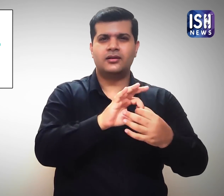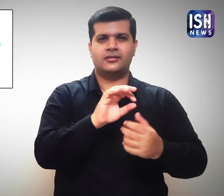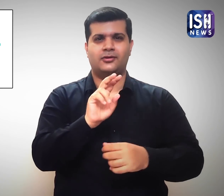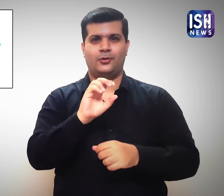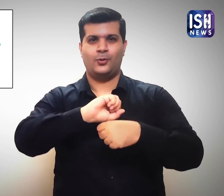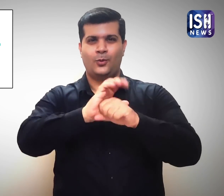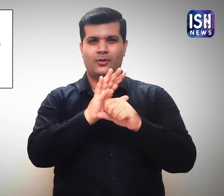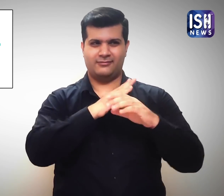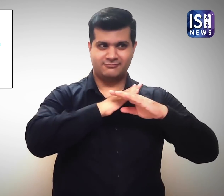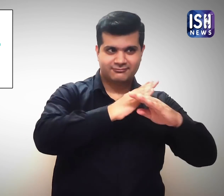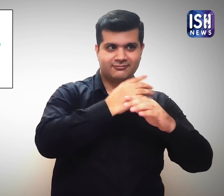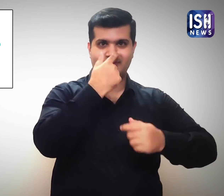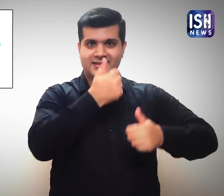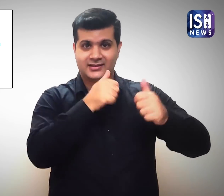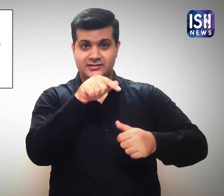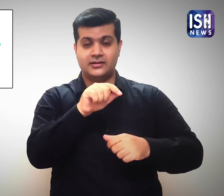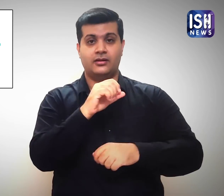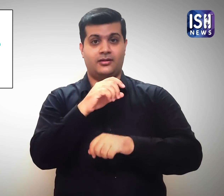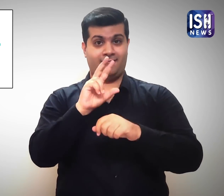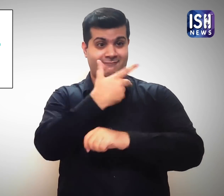vaccine Covaxin across the country.